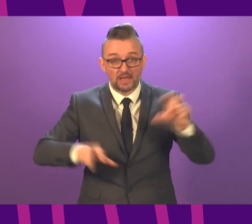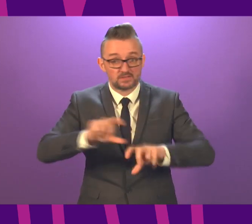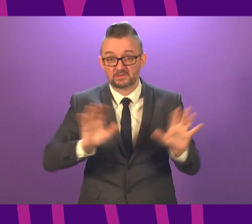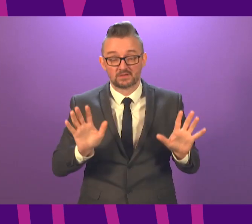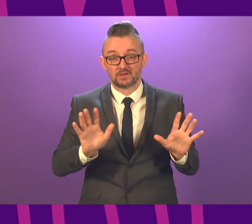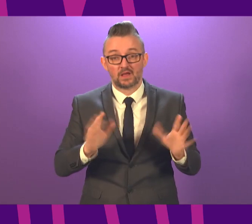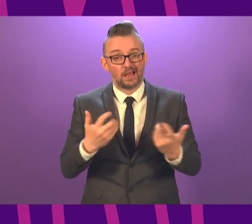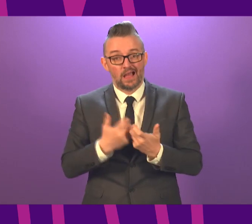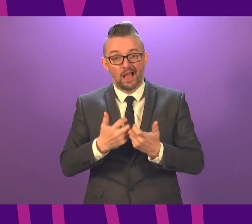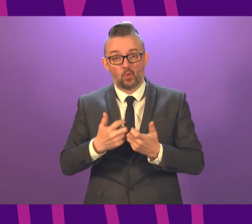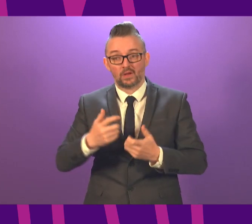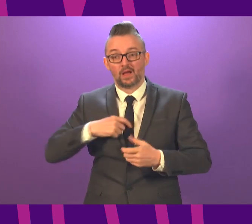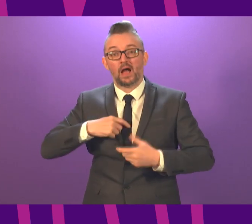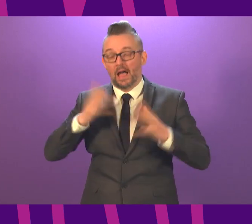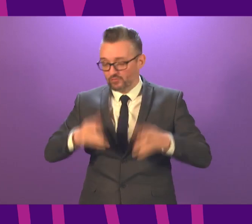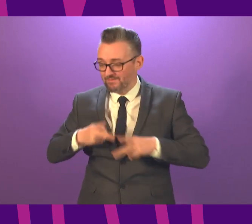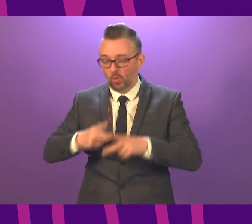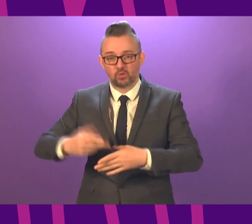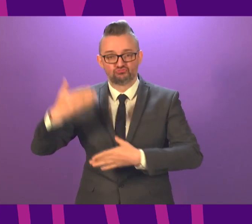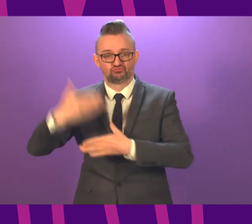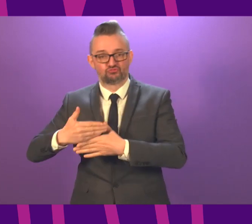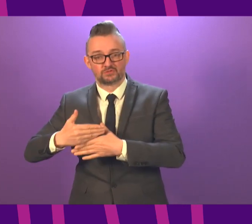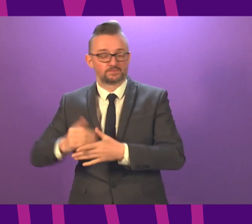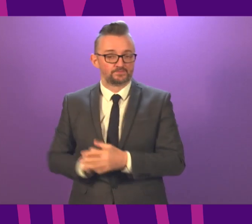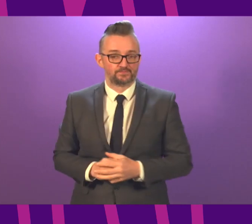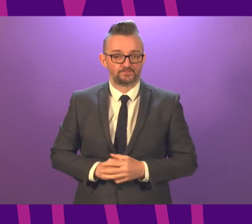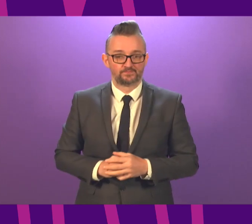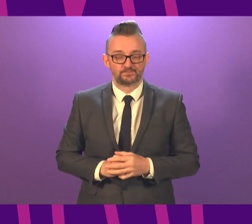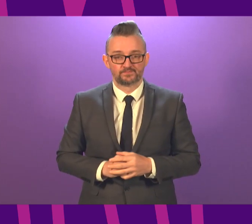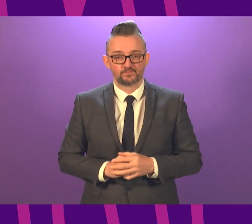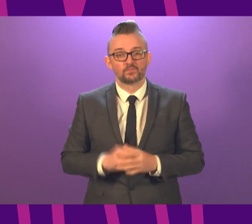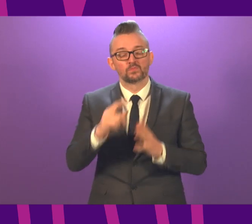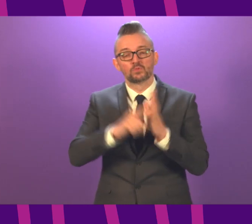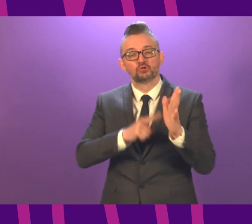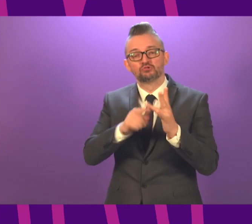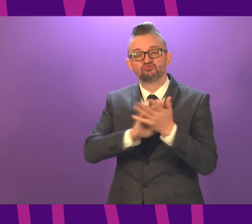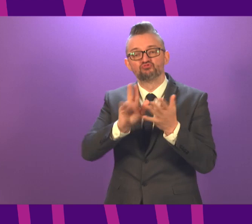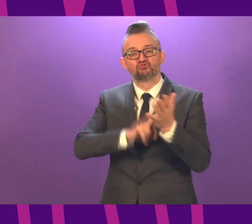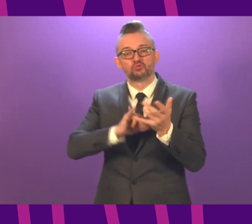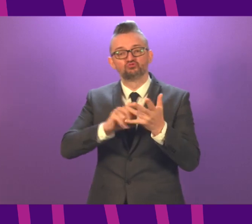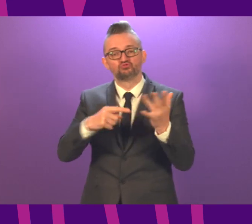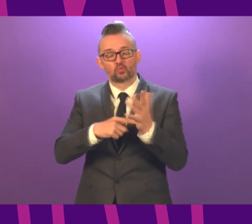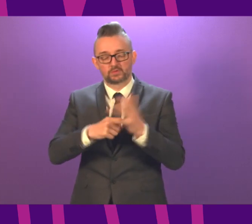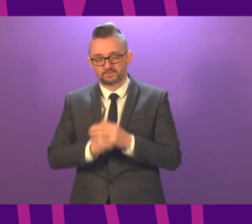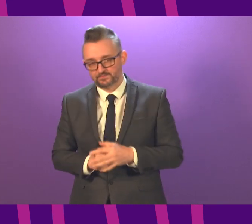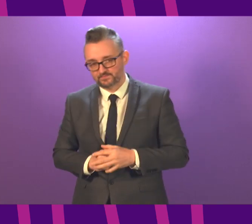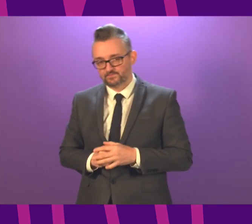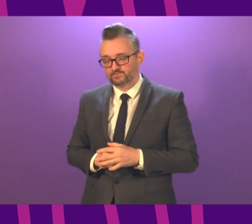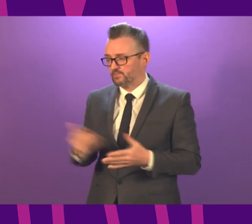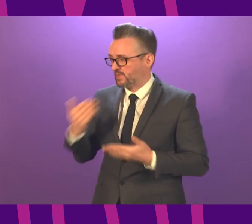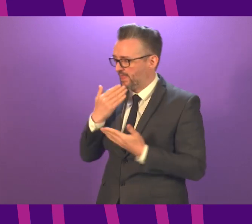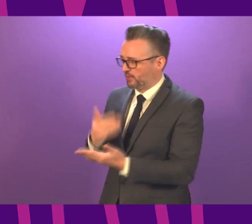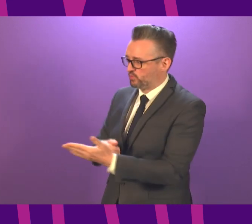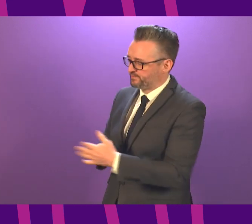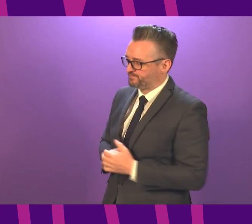that's what drives the restrictions that, unfortunately, we're having to put in place. John Scott to be followed by Rudi Grant. Thank you,